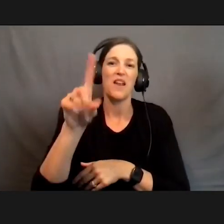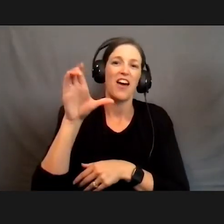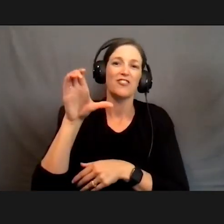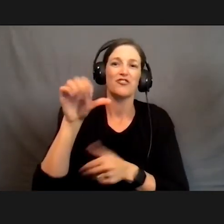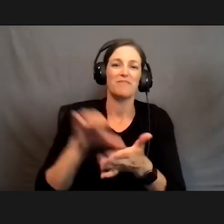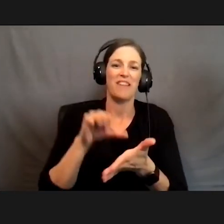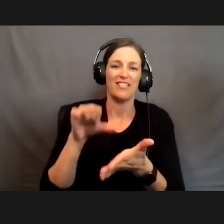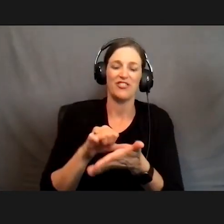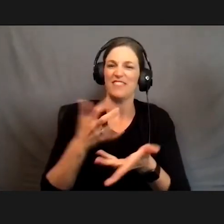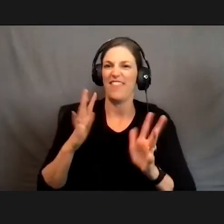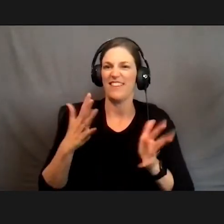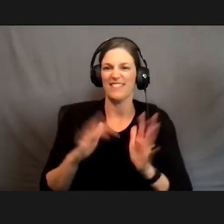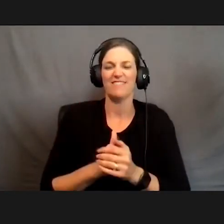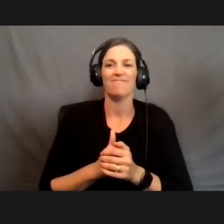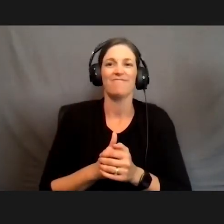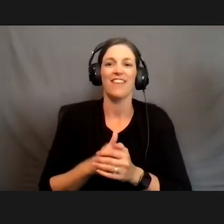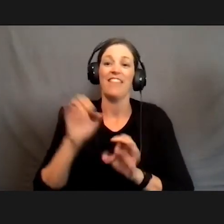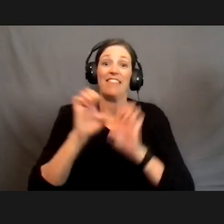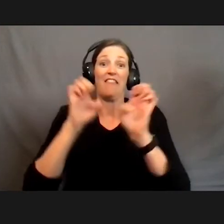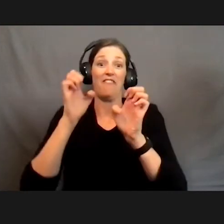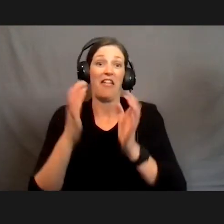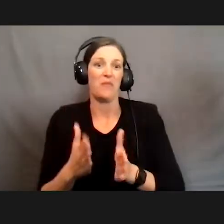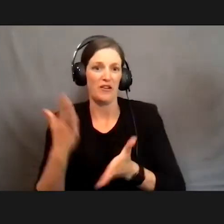The evaluators, the is. Stop reading.